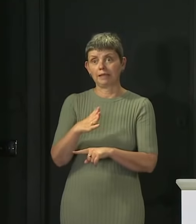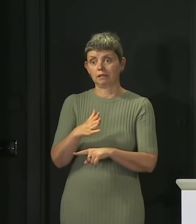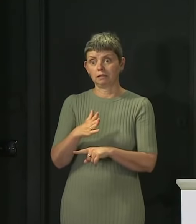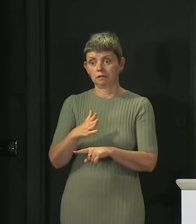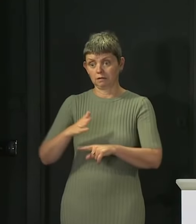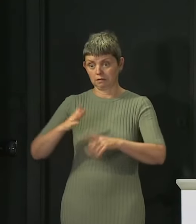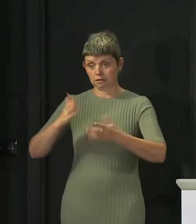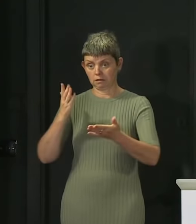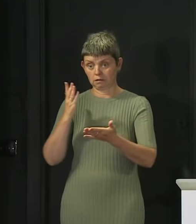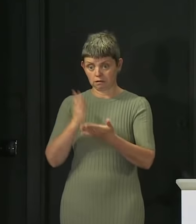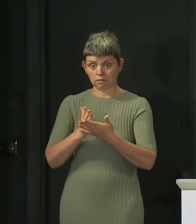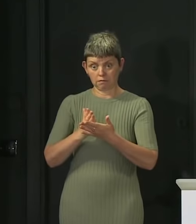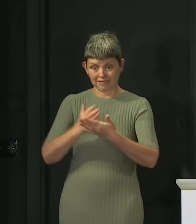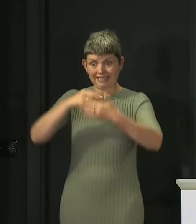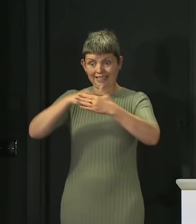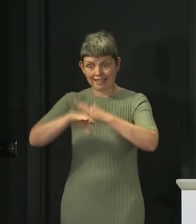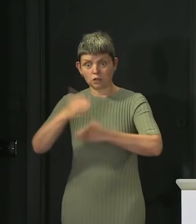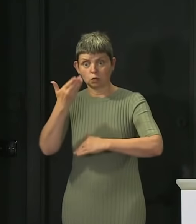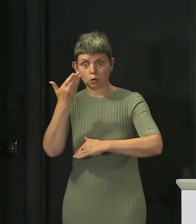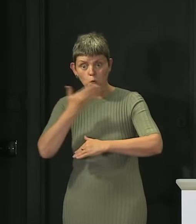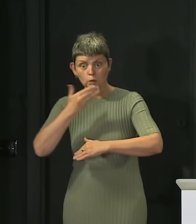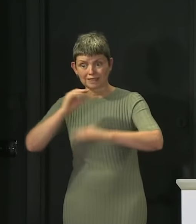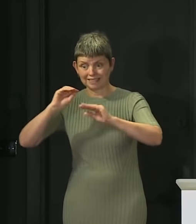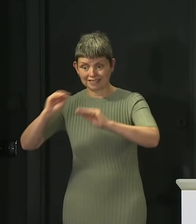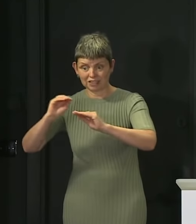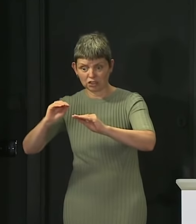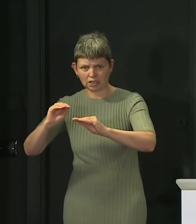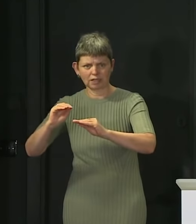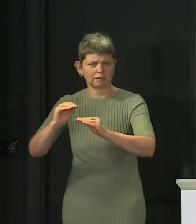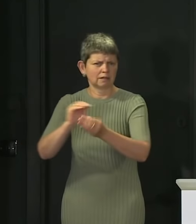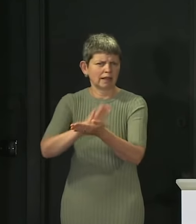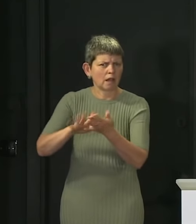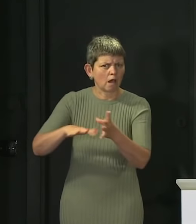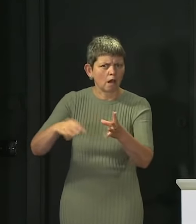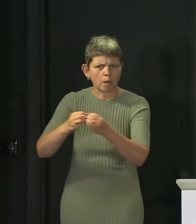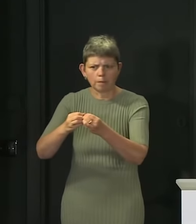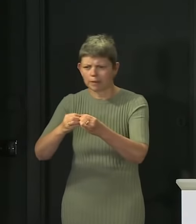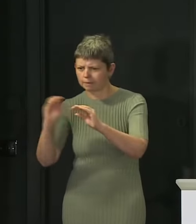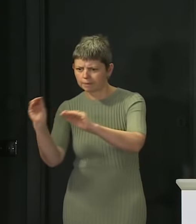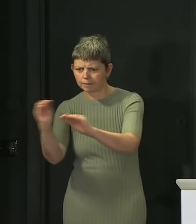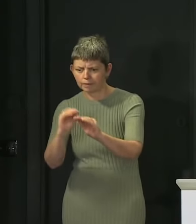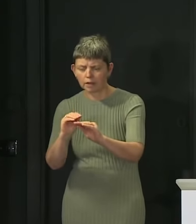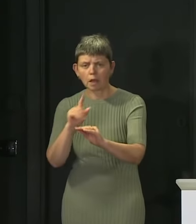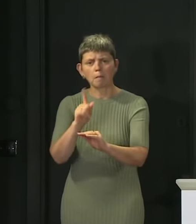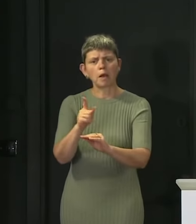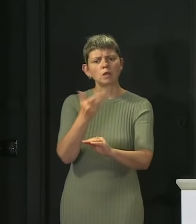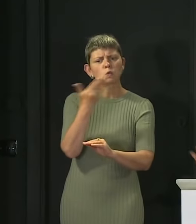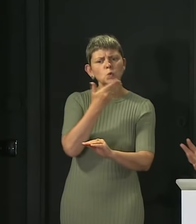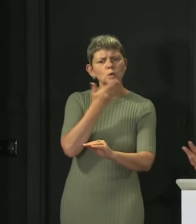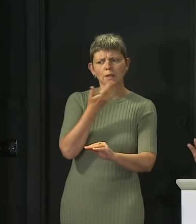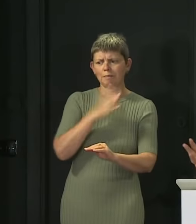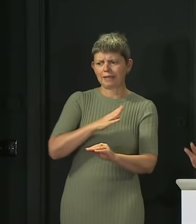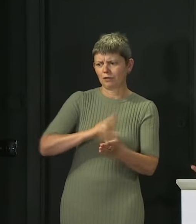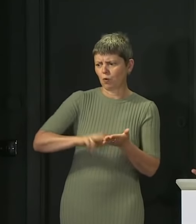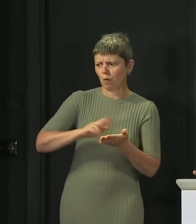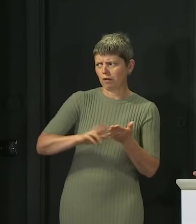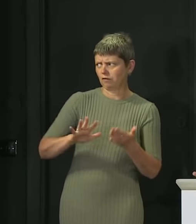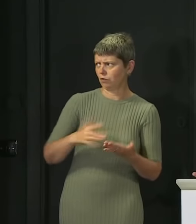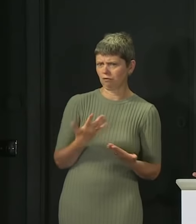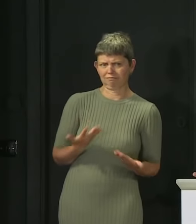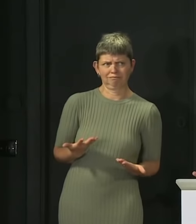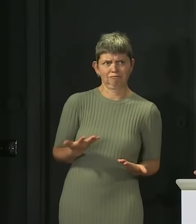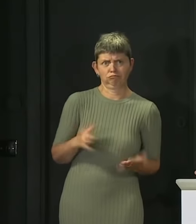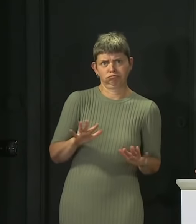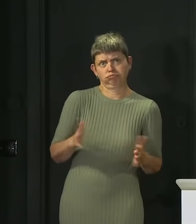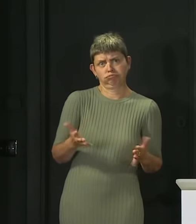helping to look after children in hub arrangements, but schools haven't been operating as normal for, you know, almost five